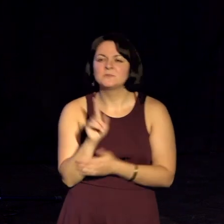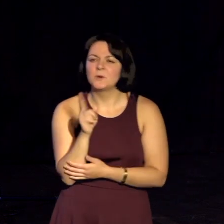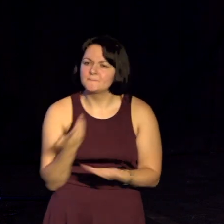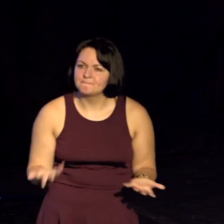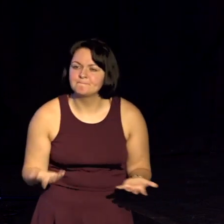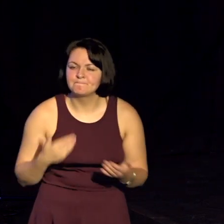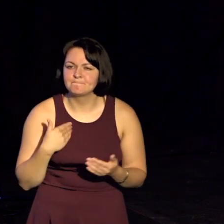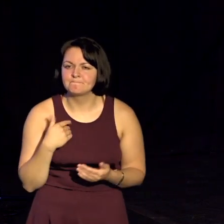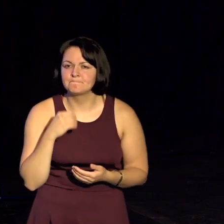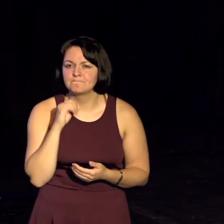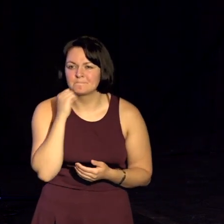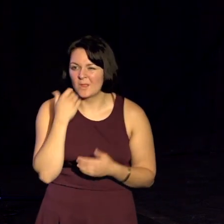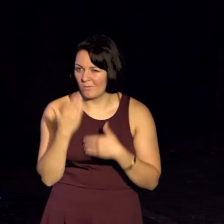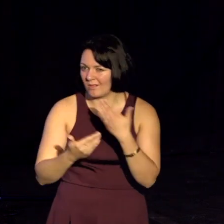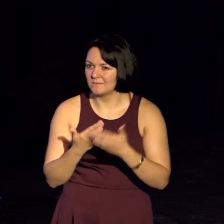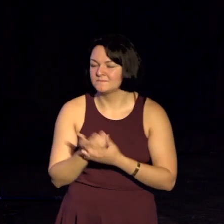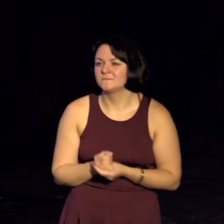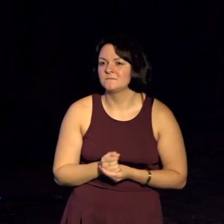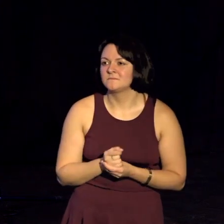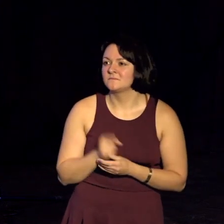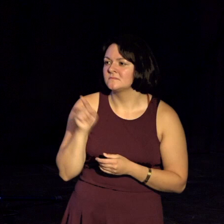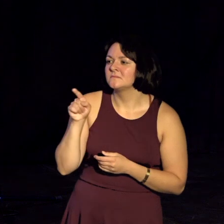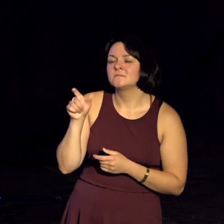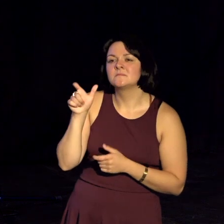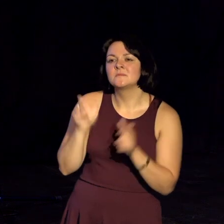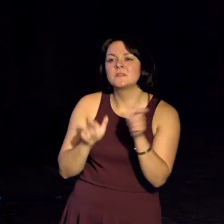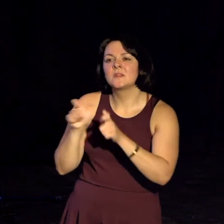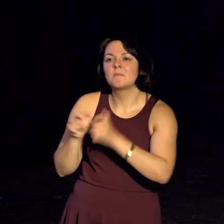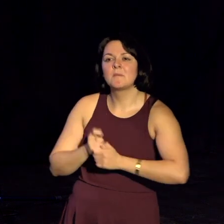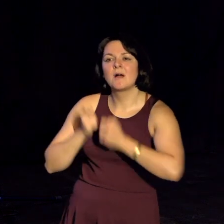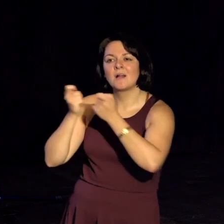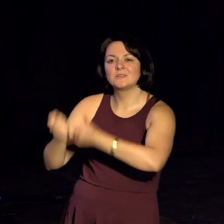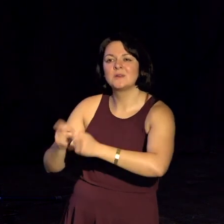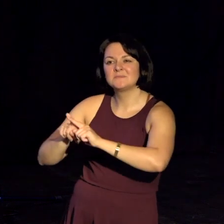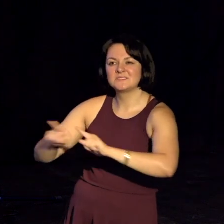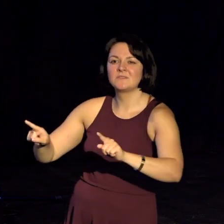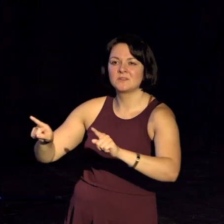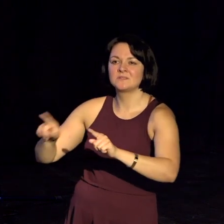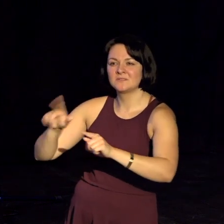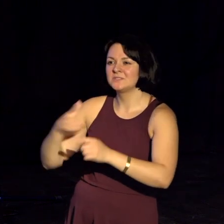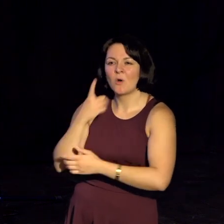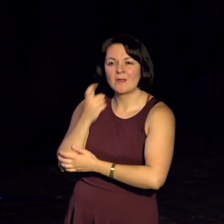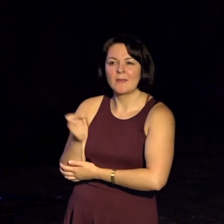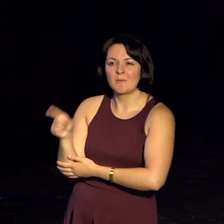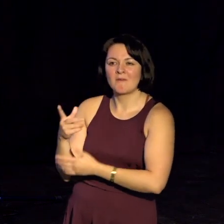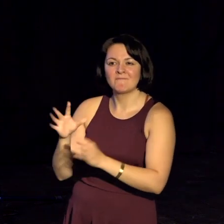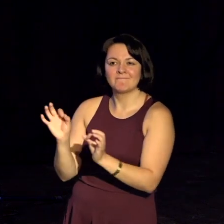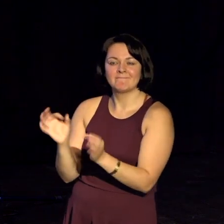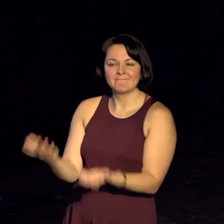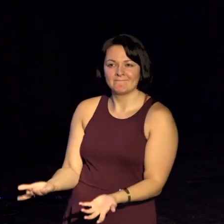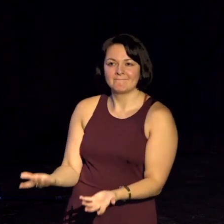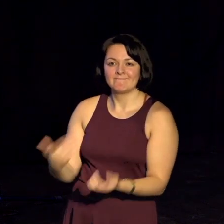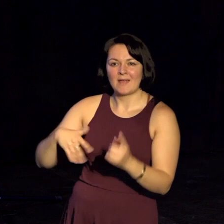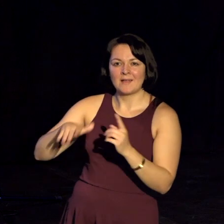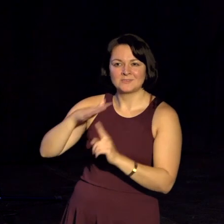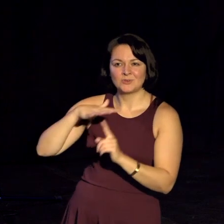people would treat him as less than a capable person. It meant that some people would see him as a burden to society.